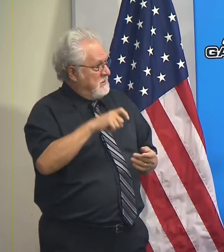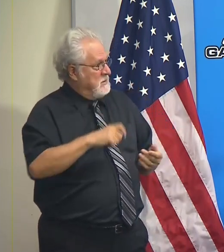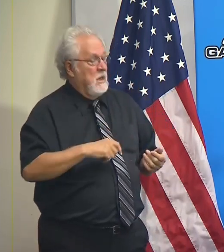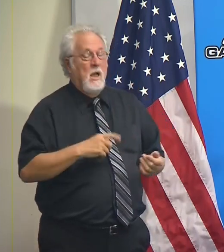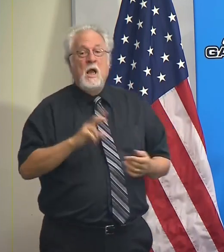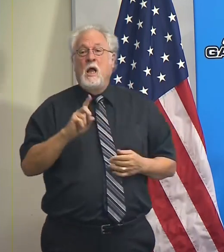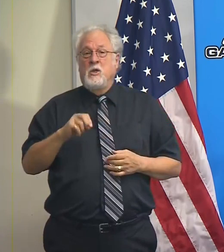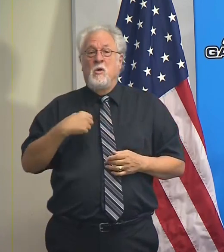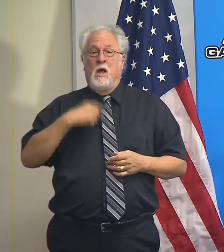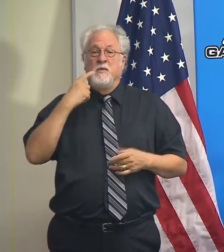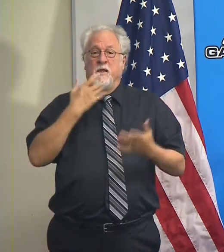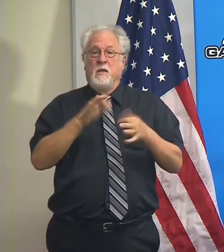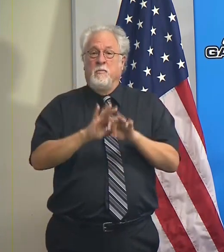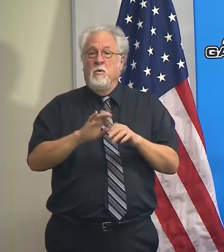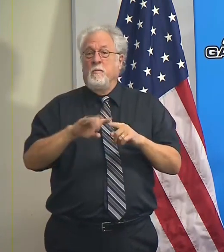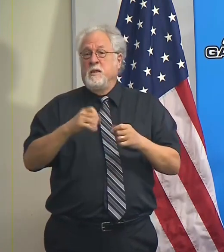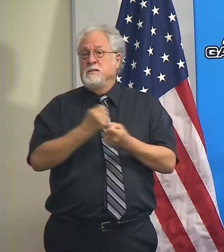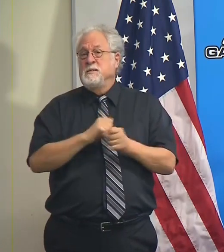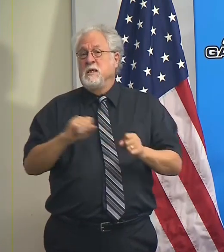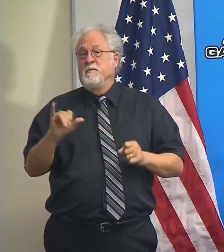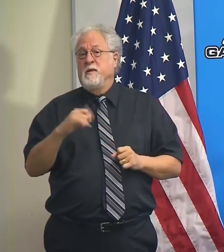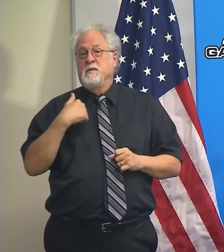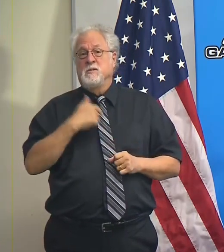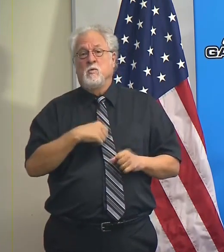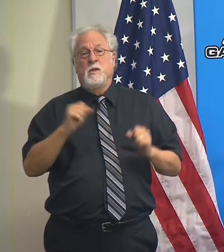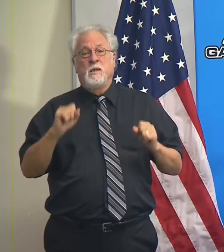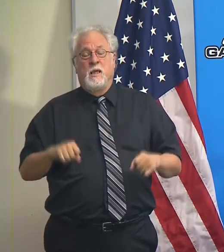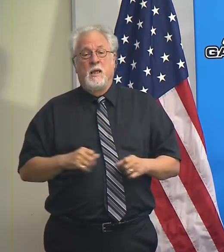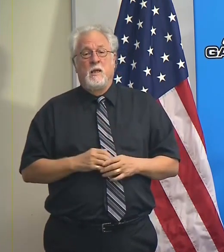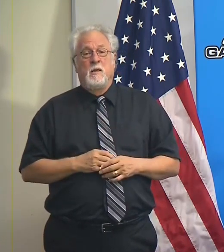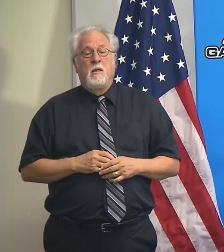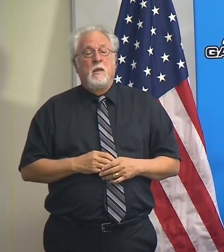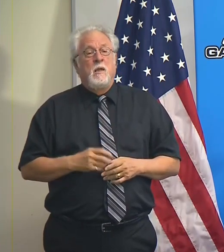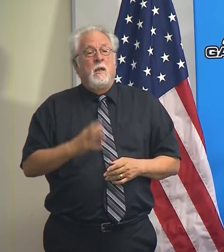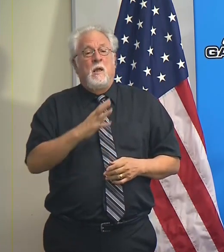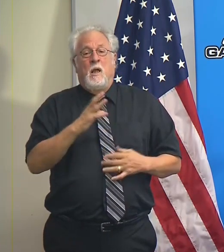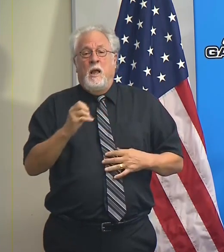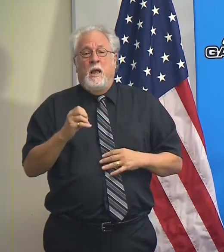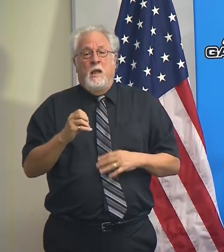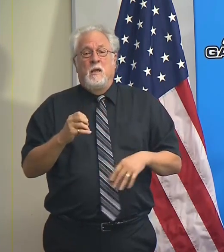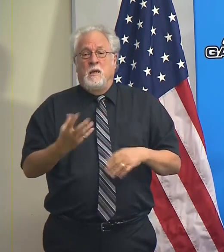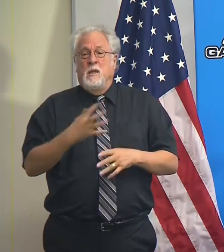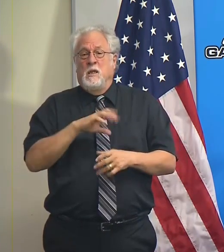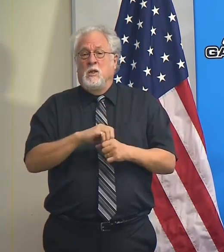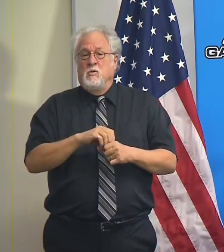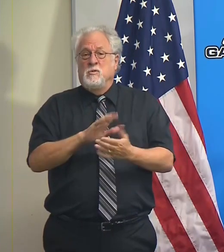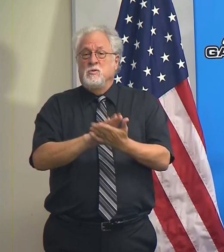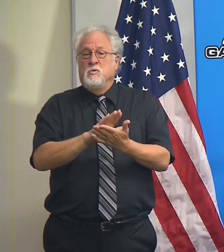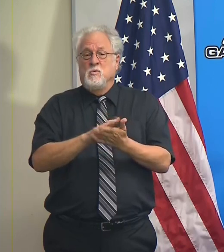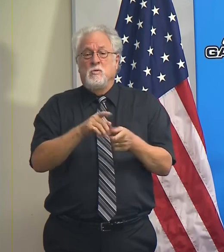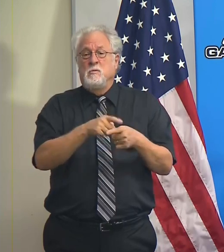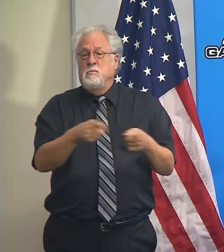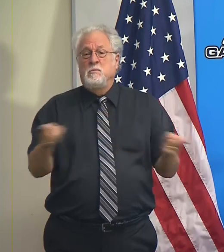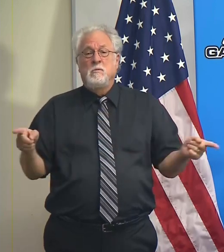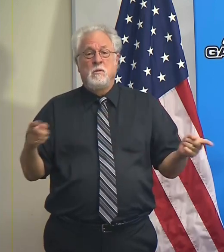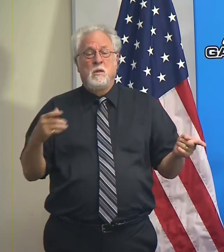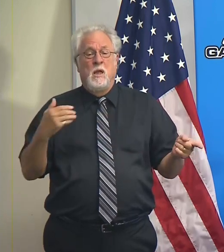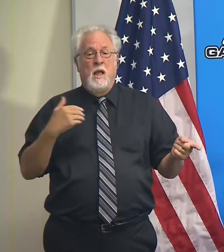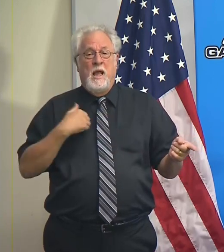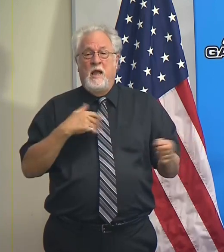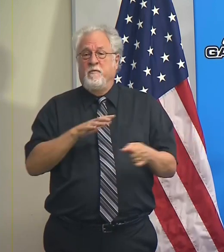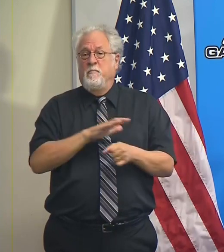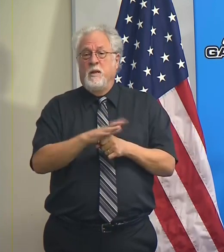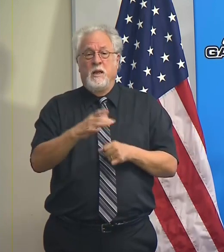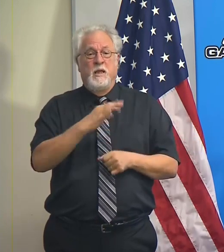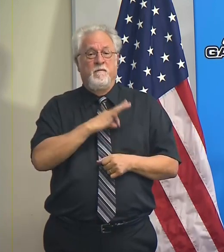I do. I think it's important to be as safe as we can possibly be, and that includes at school, where you have plenty of